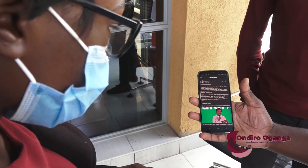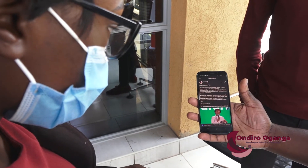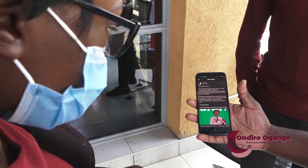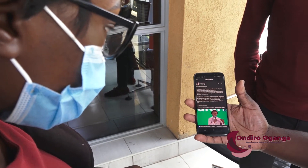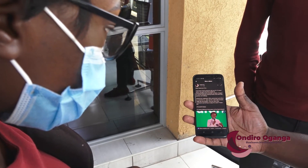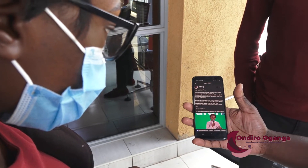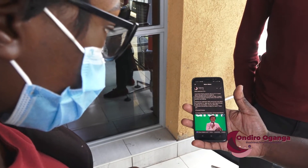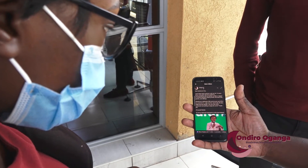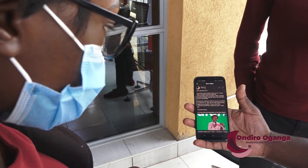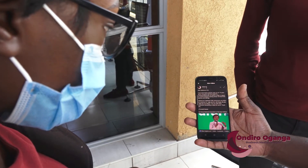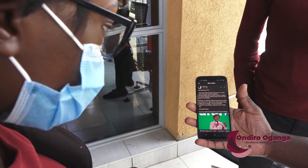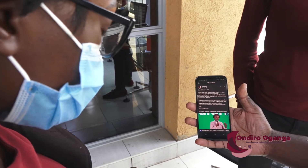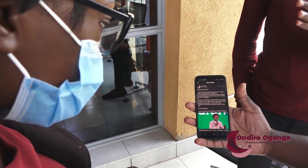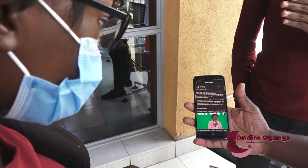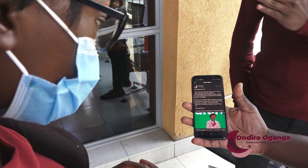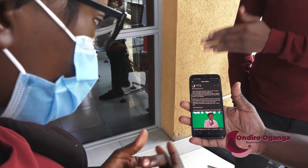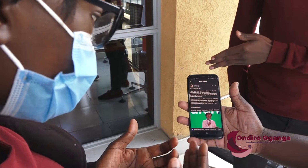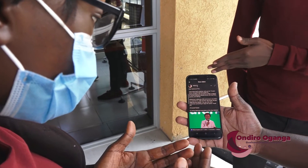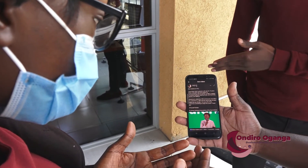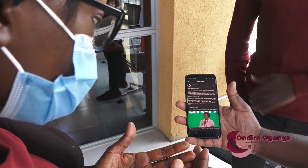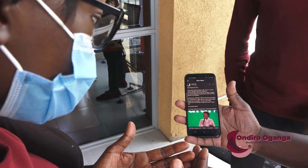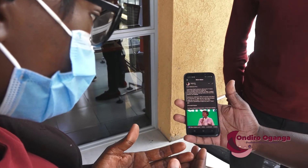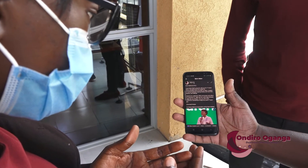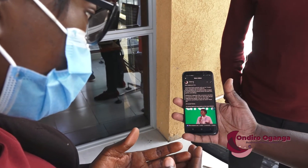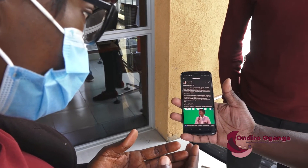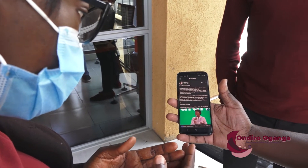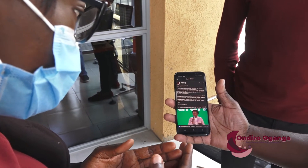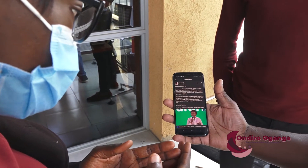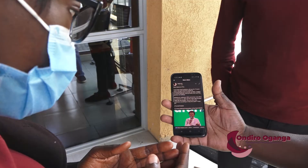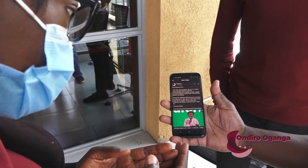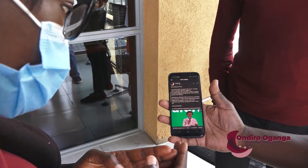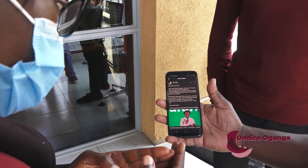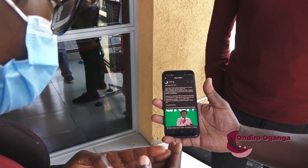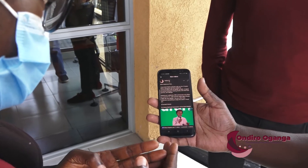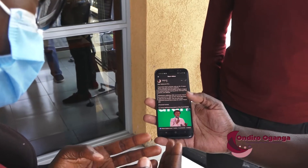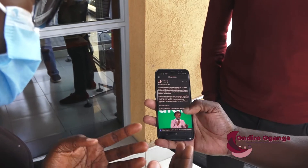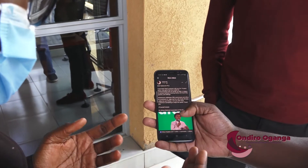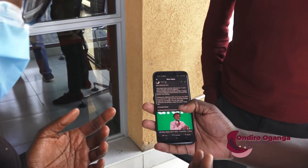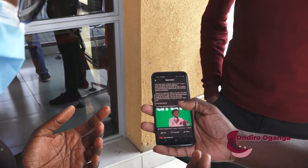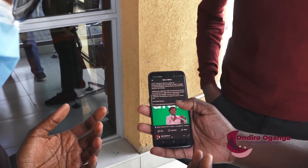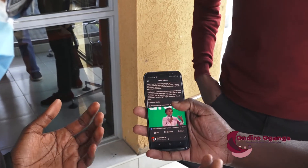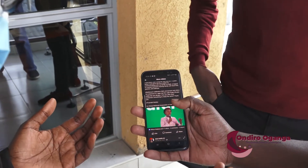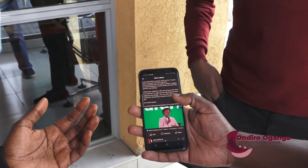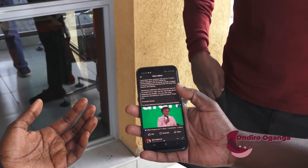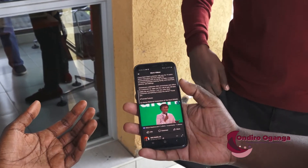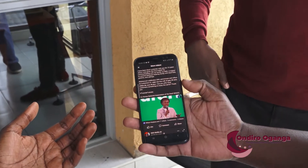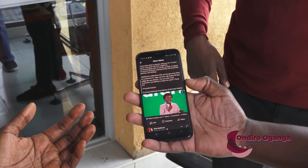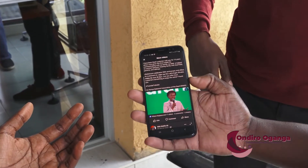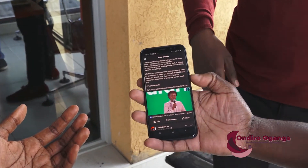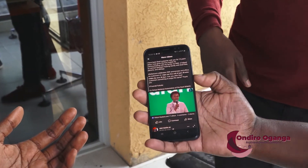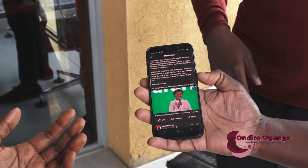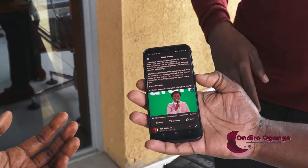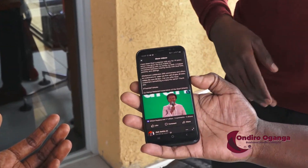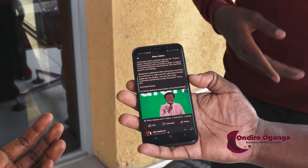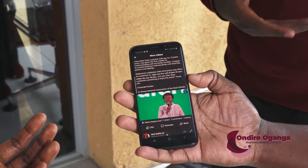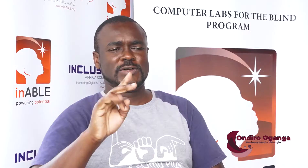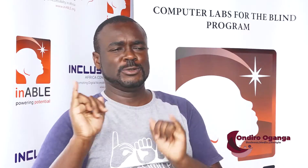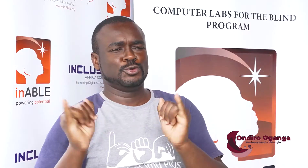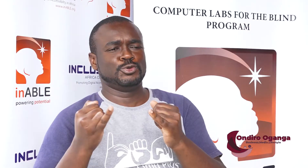But now, most of other programs don't even have closed captions for the same. So I'll have to focus